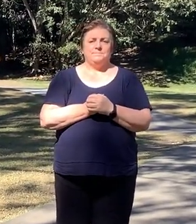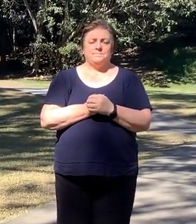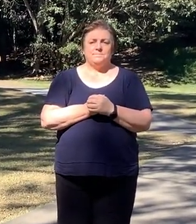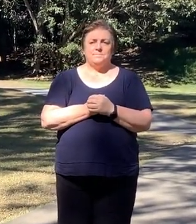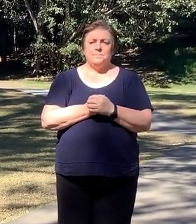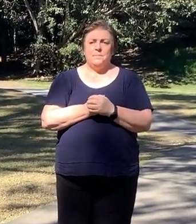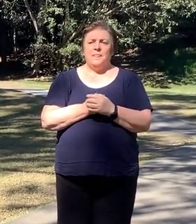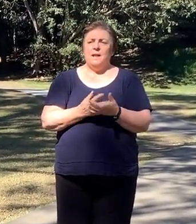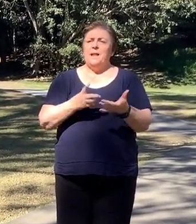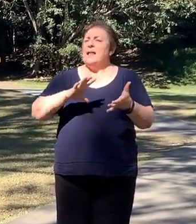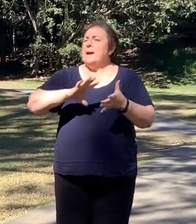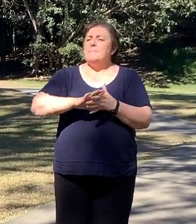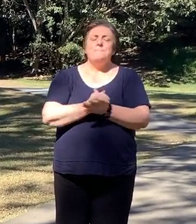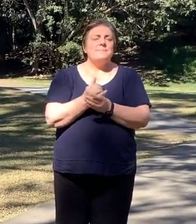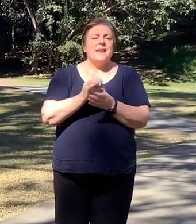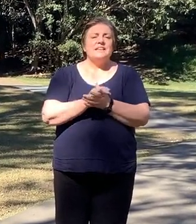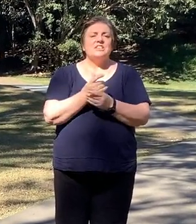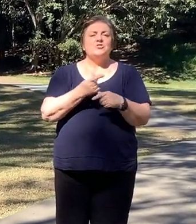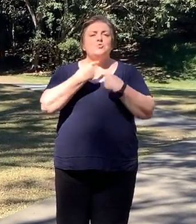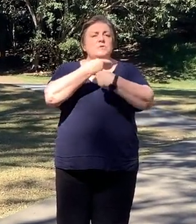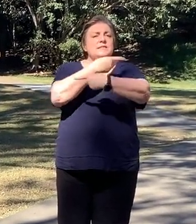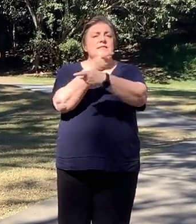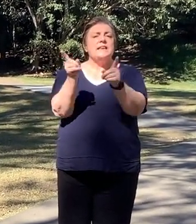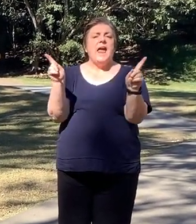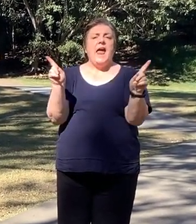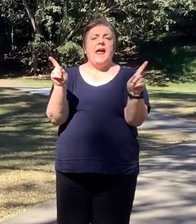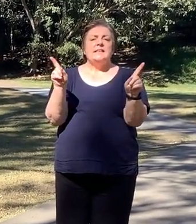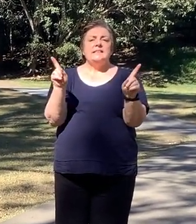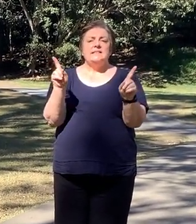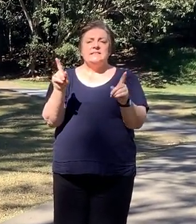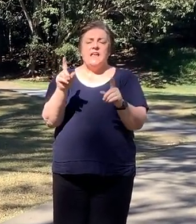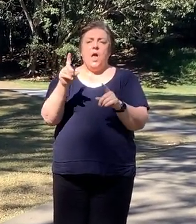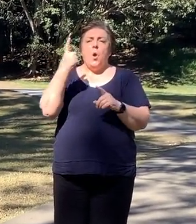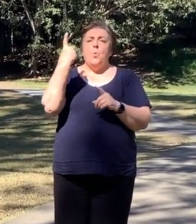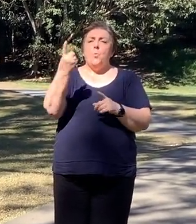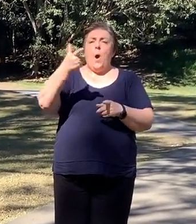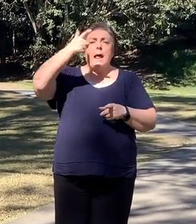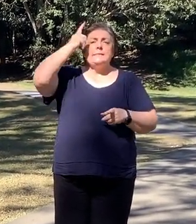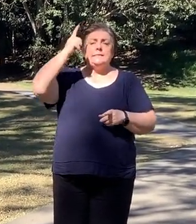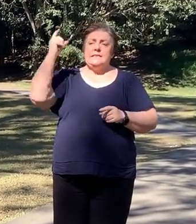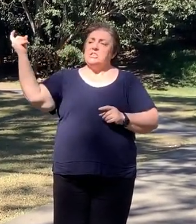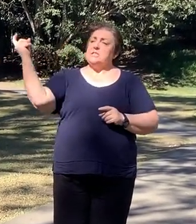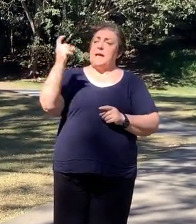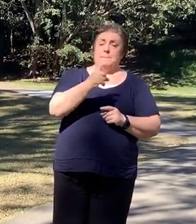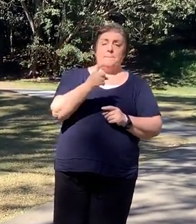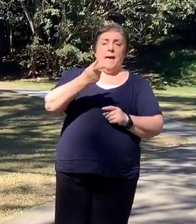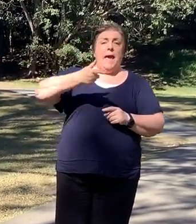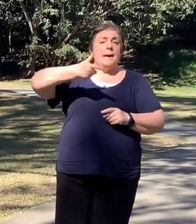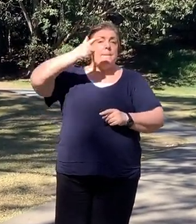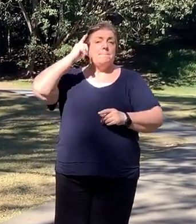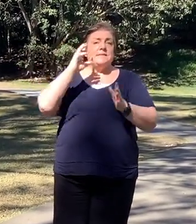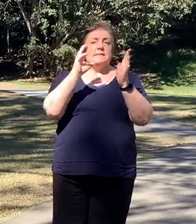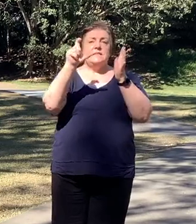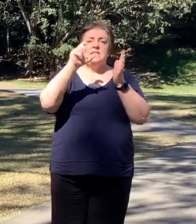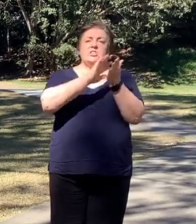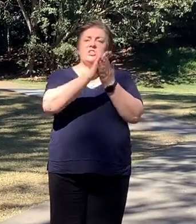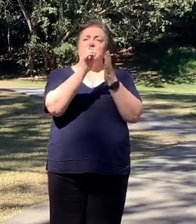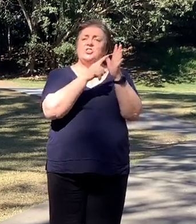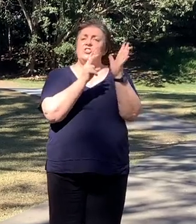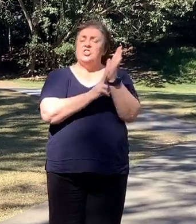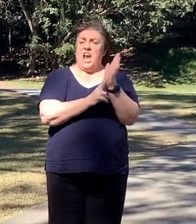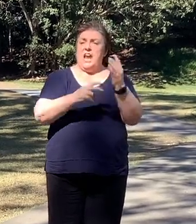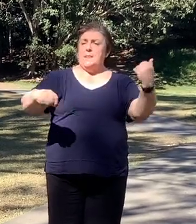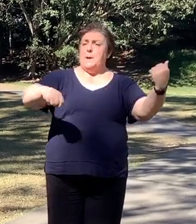It's also a real pleasure for me to announce that a really popular teacher from our school is returning, Mr. Chan. He was our